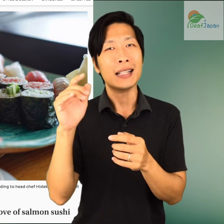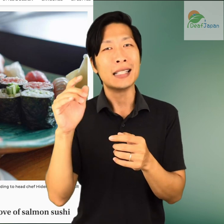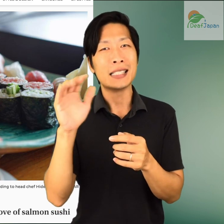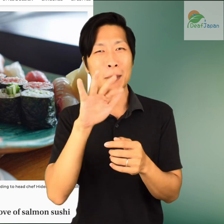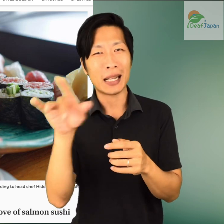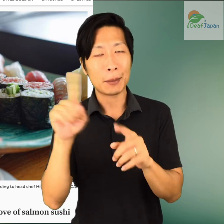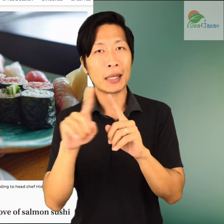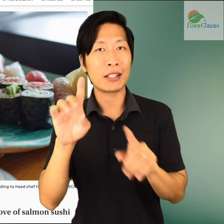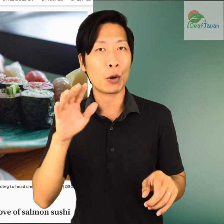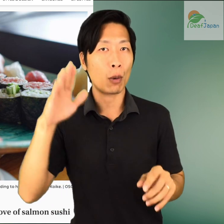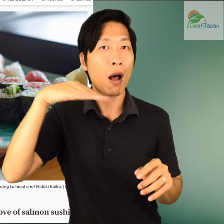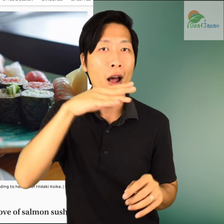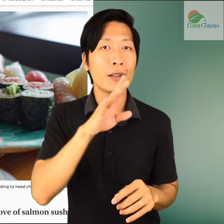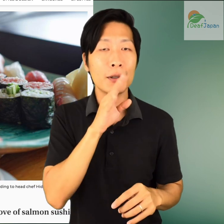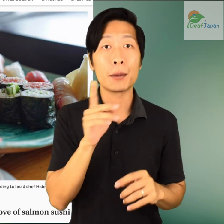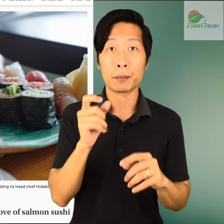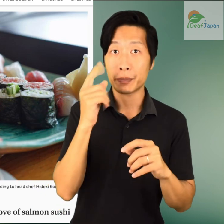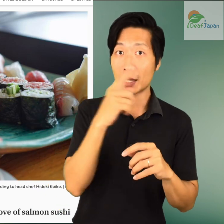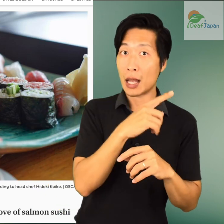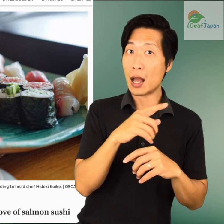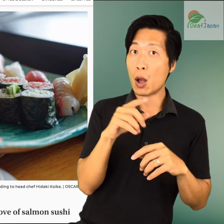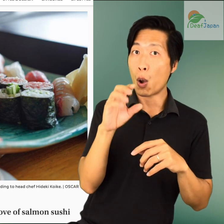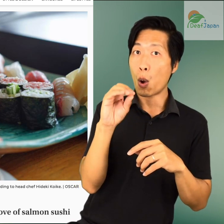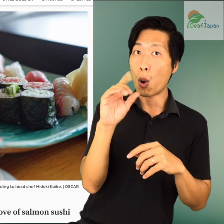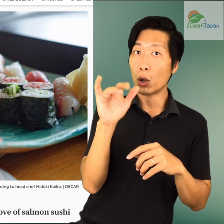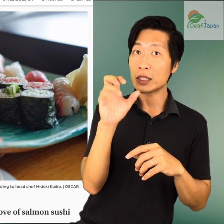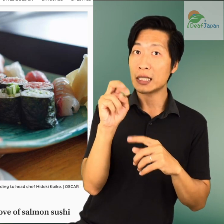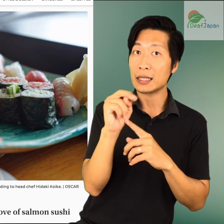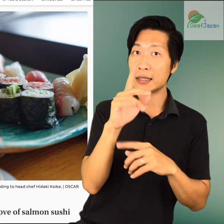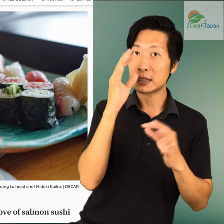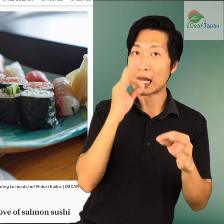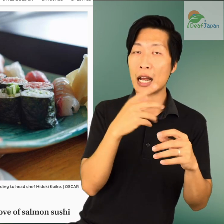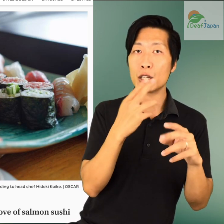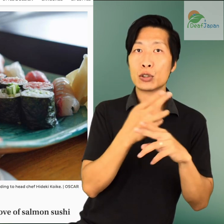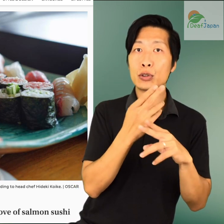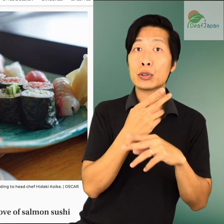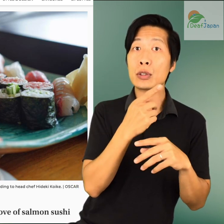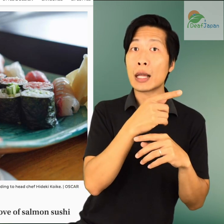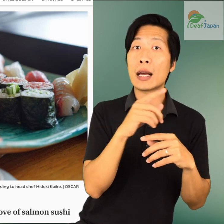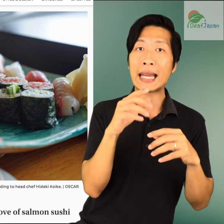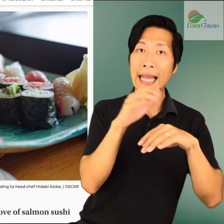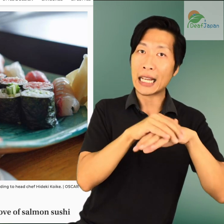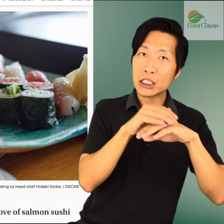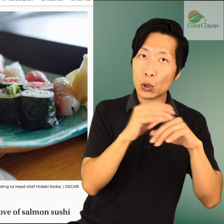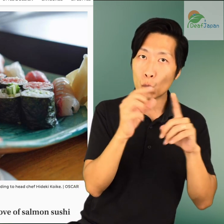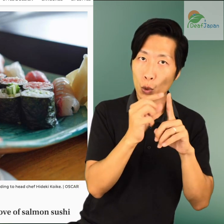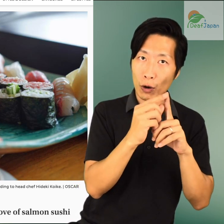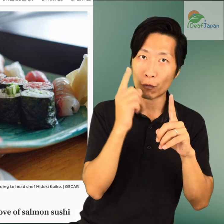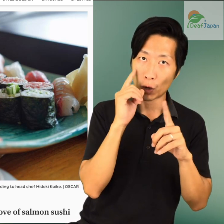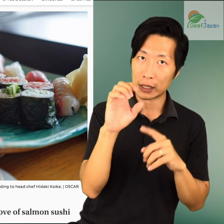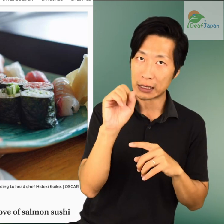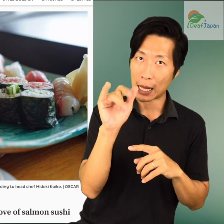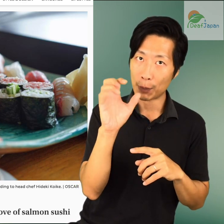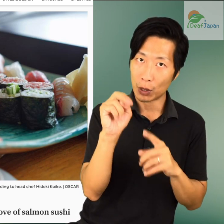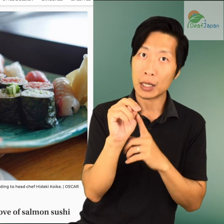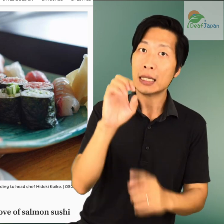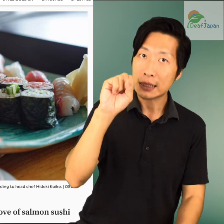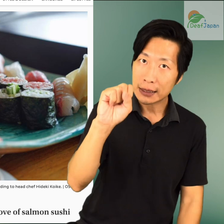Olsen instead turned to English and decided to use the katakana, salmon, the new